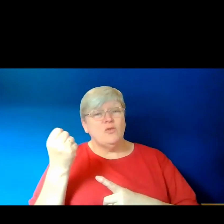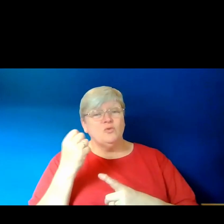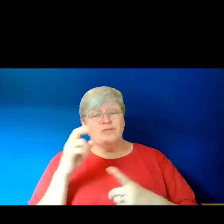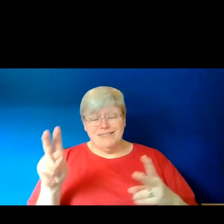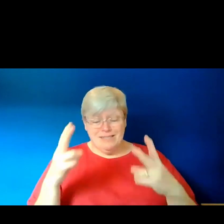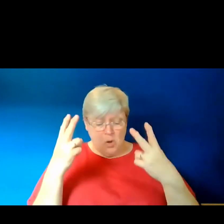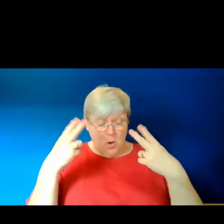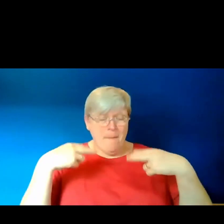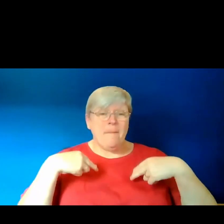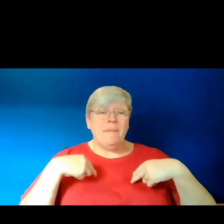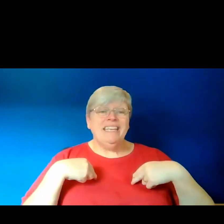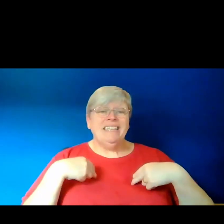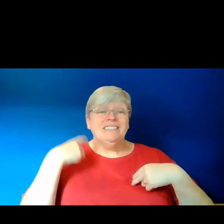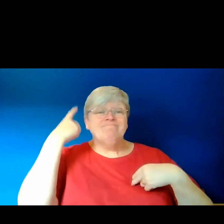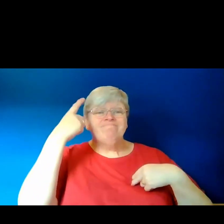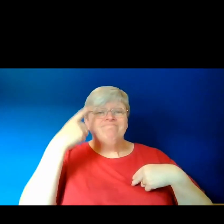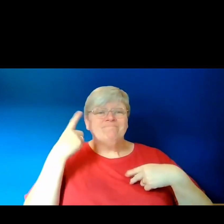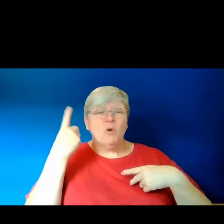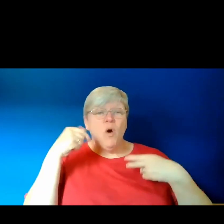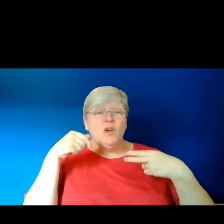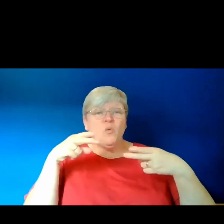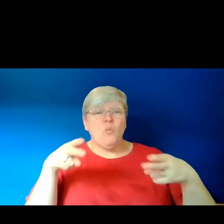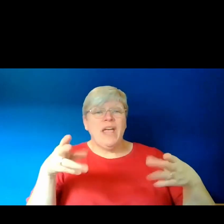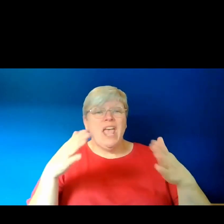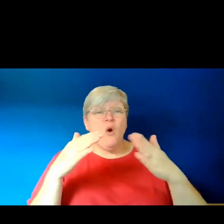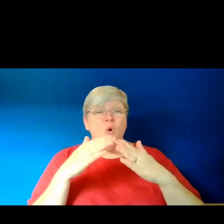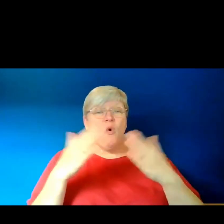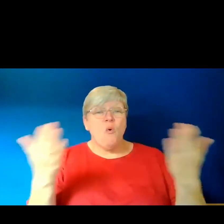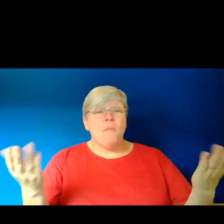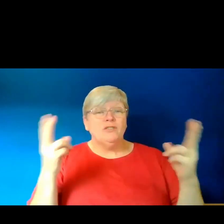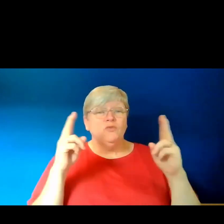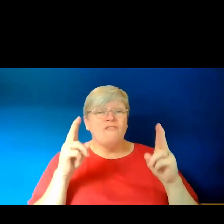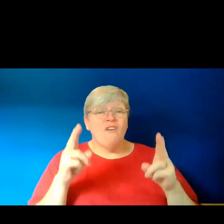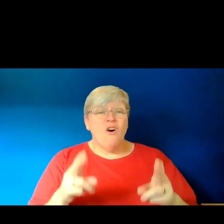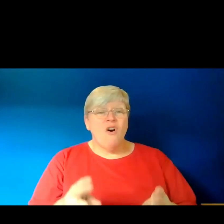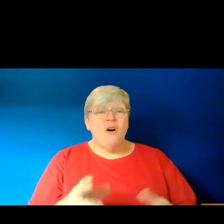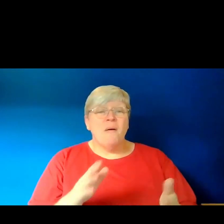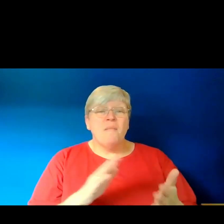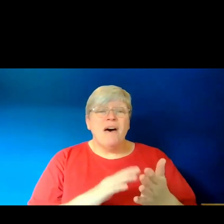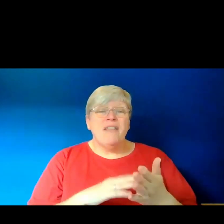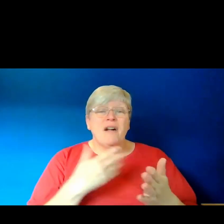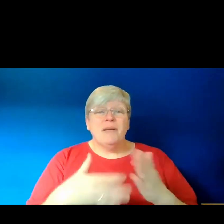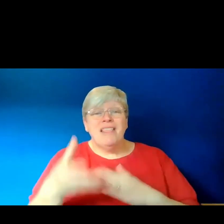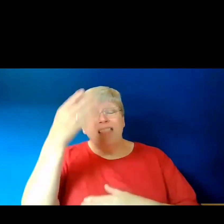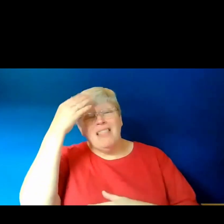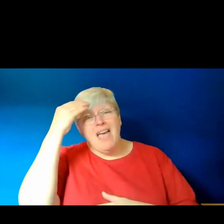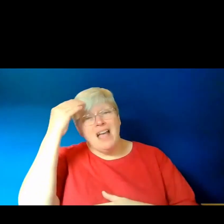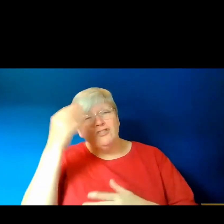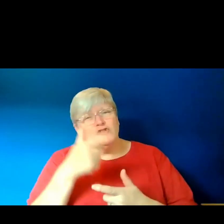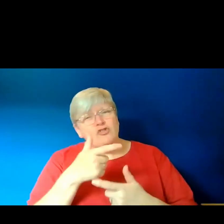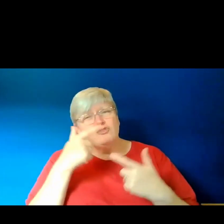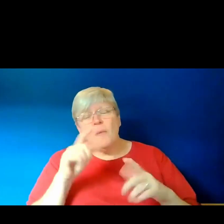anew, the only way home was to fall. O Mother, I have learned so much without you,